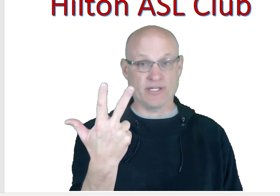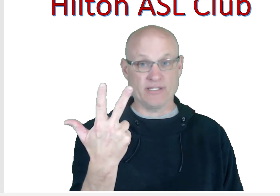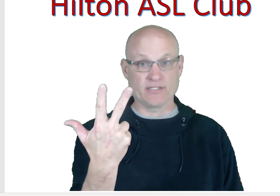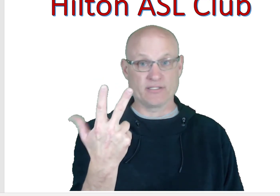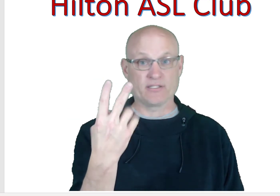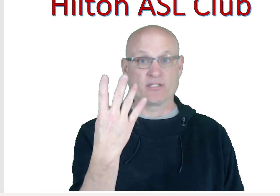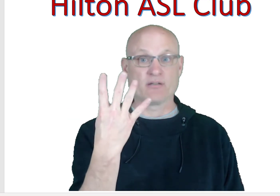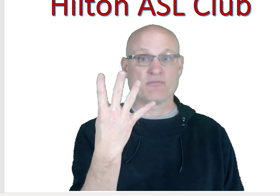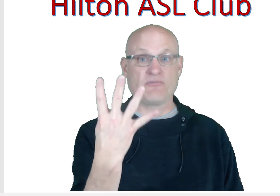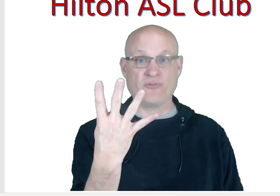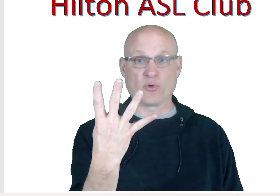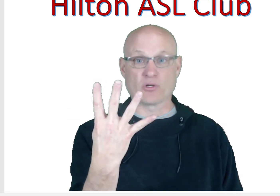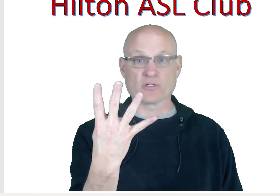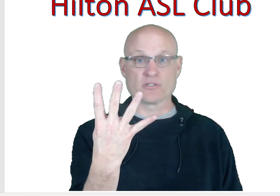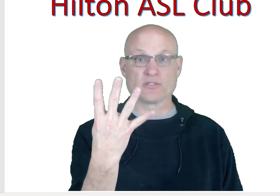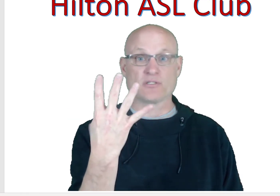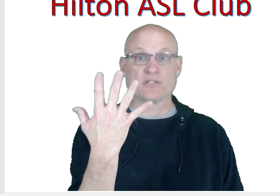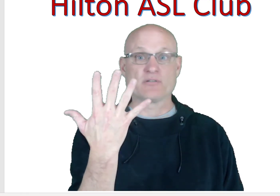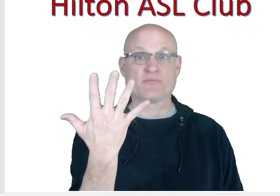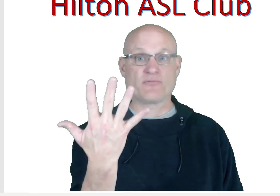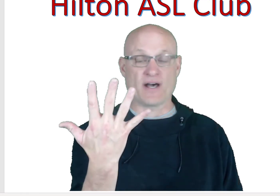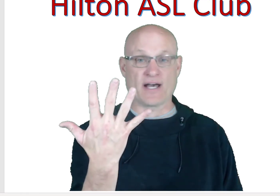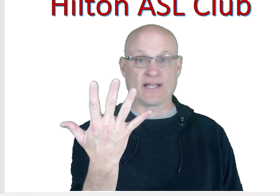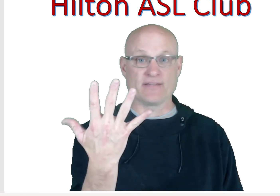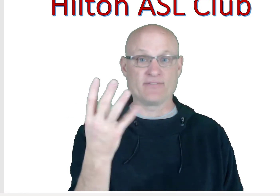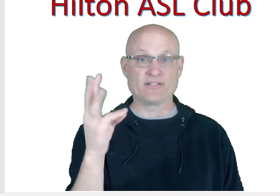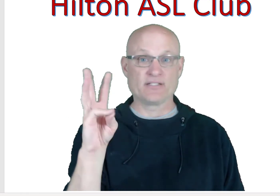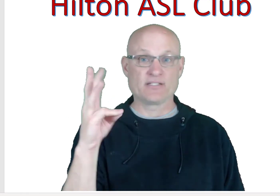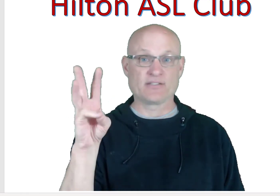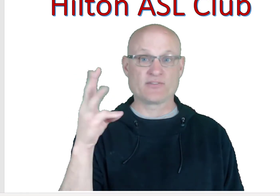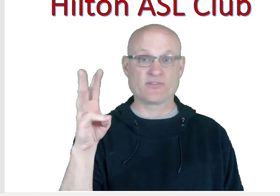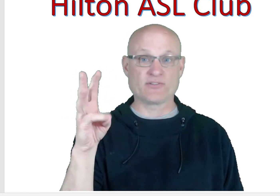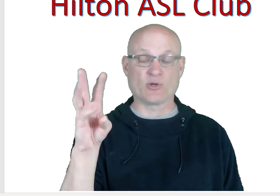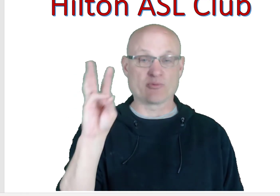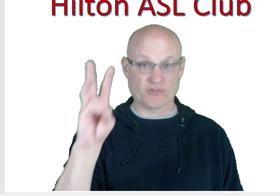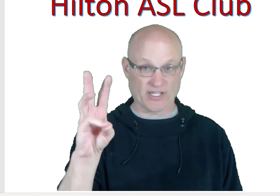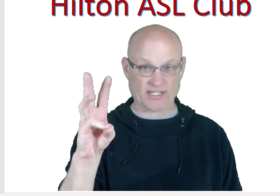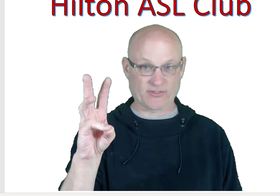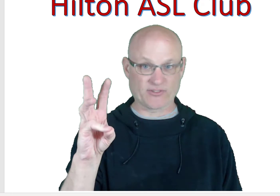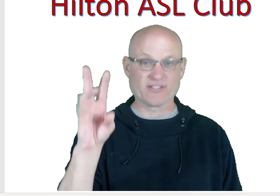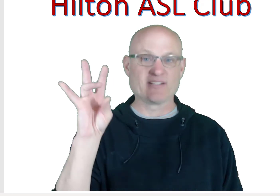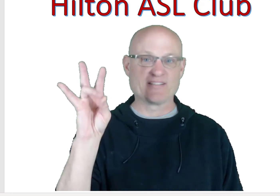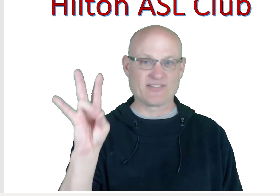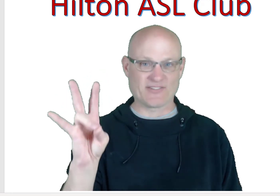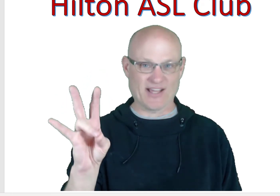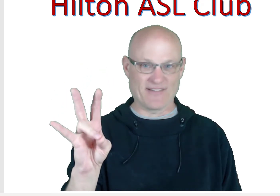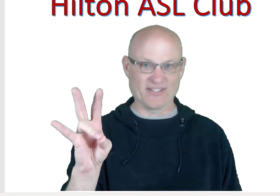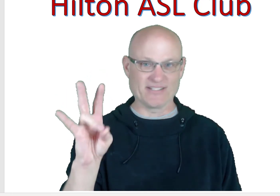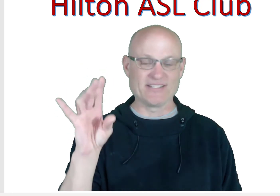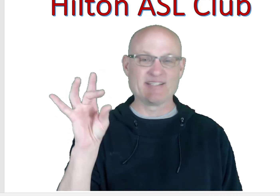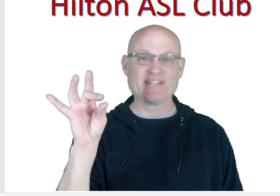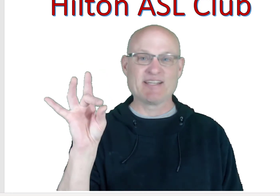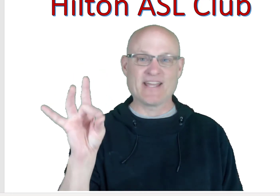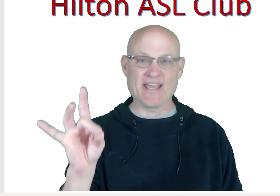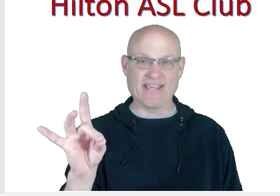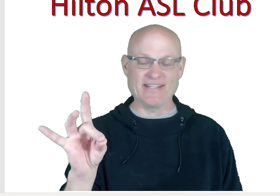4, 5, 6, 7, 8,